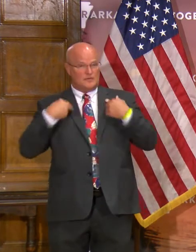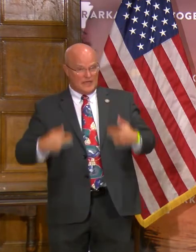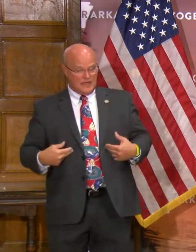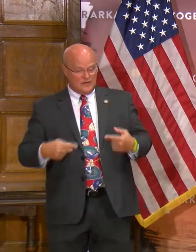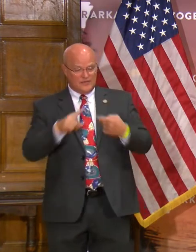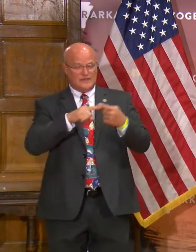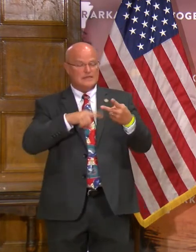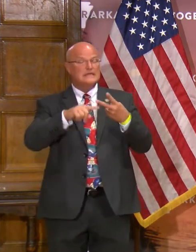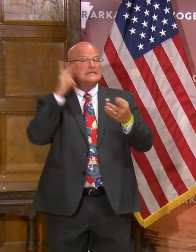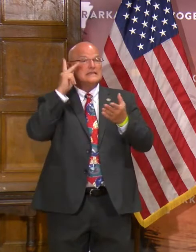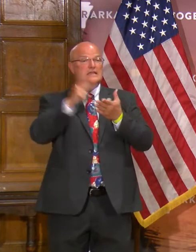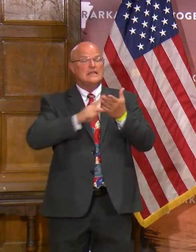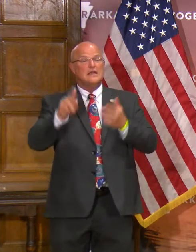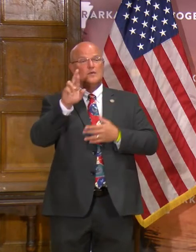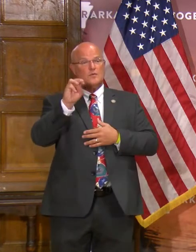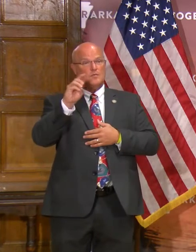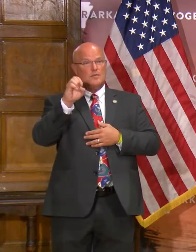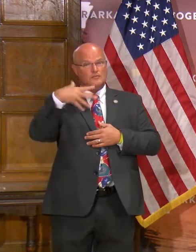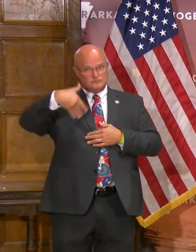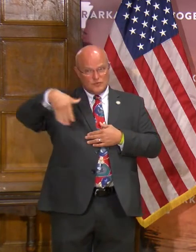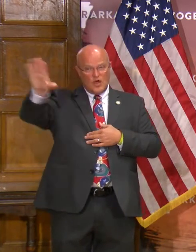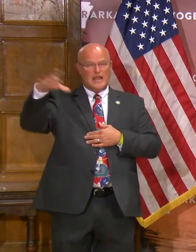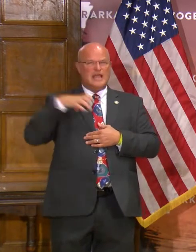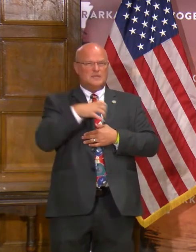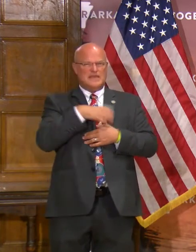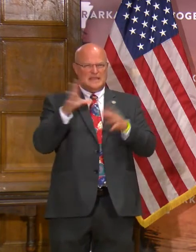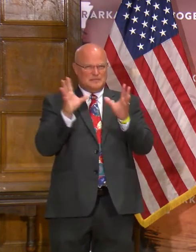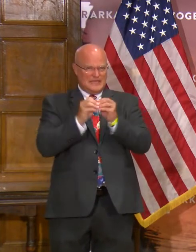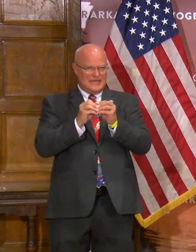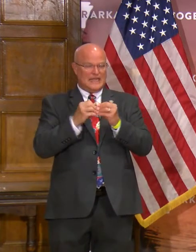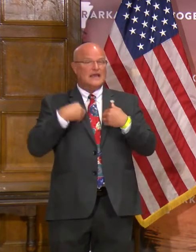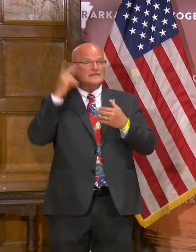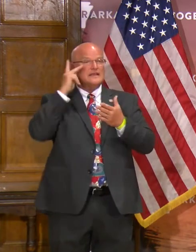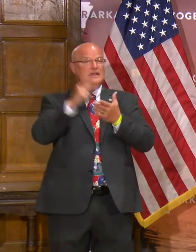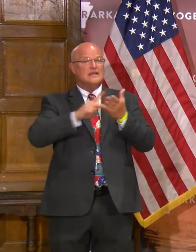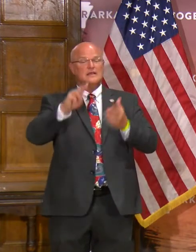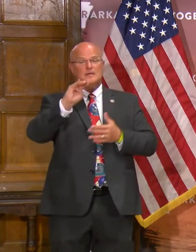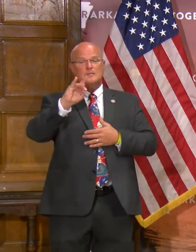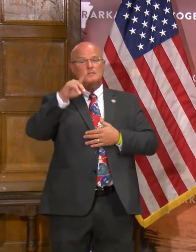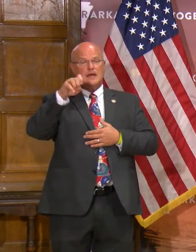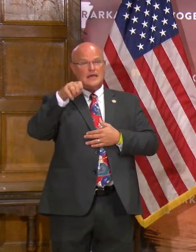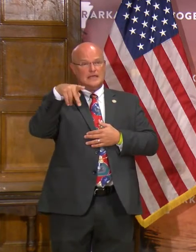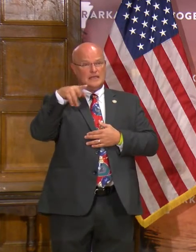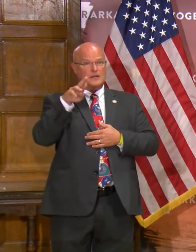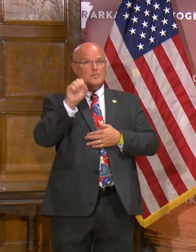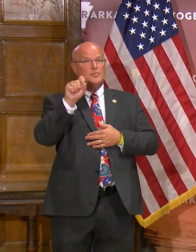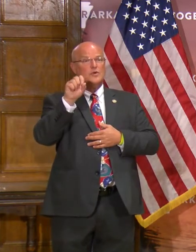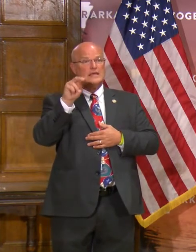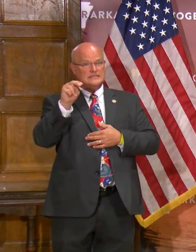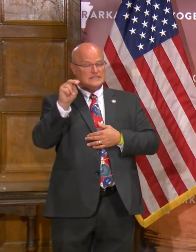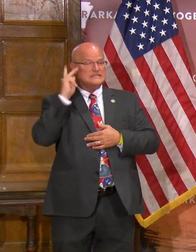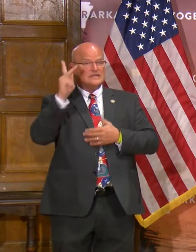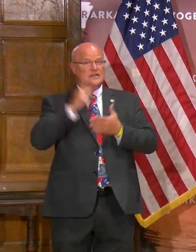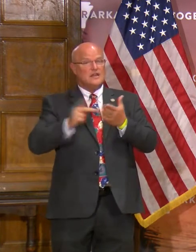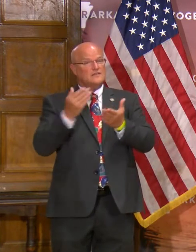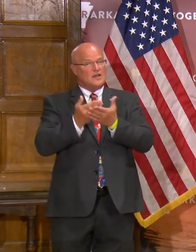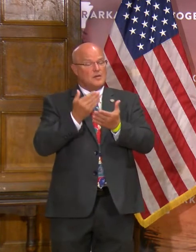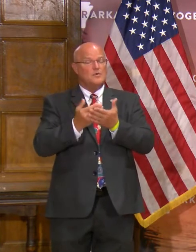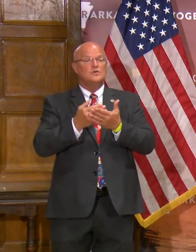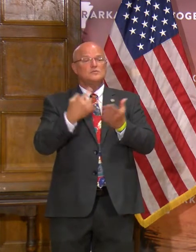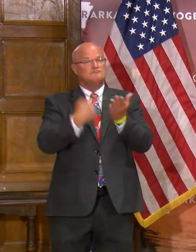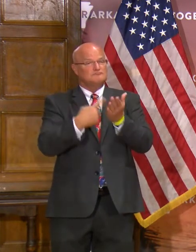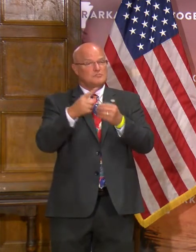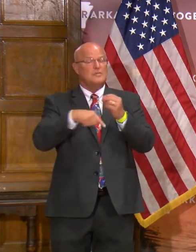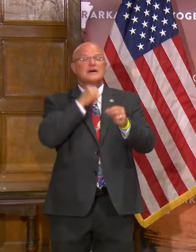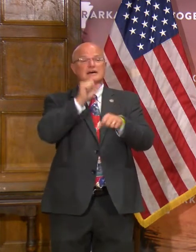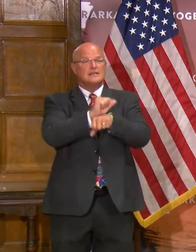Secretary Romero is out on a committee meeting. We have Secretary Mike Preston of Department of Commerce who will give a report on